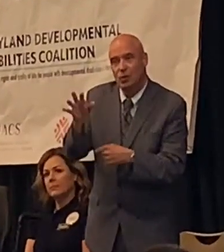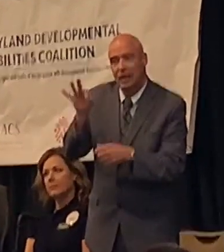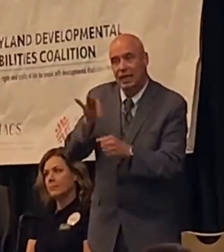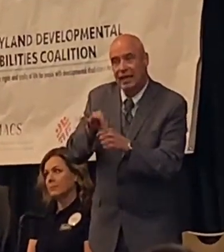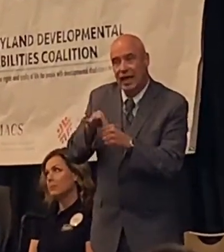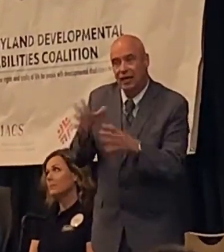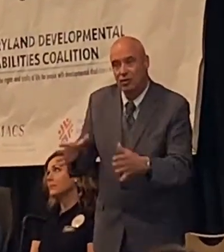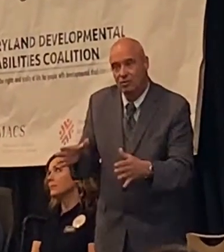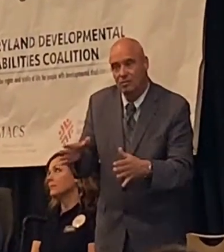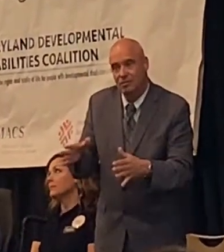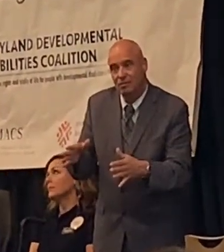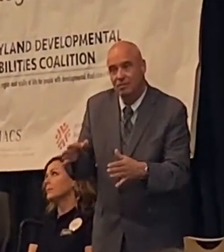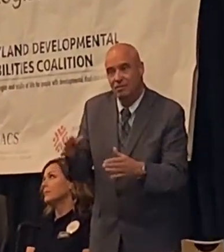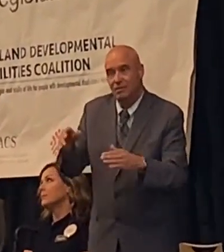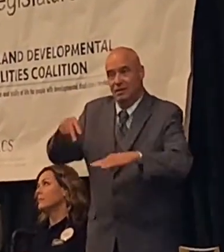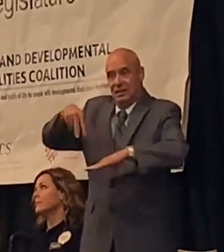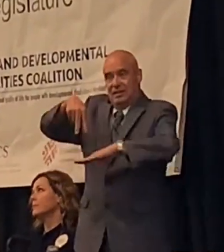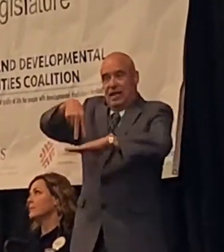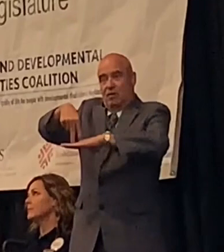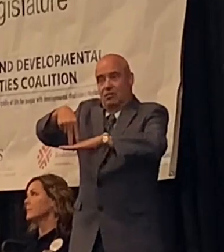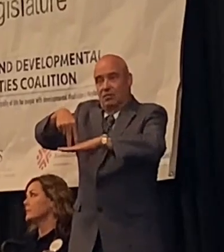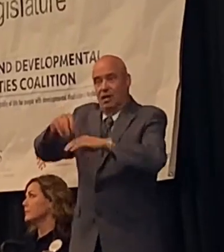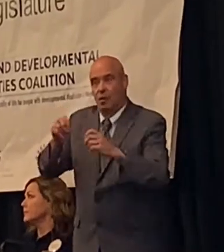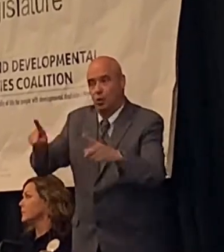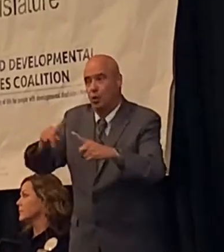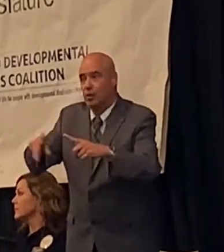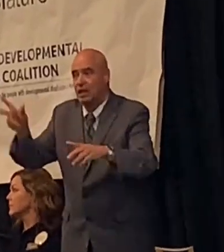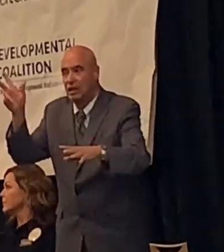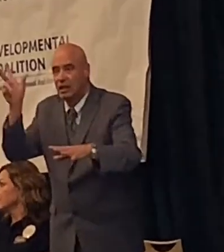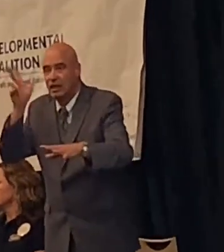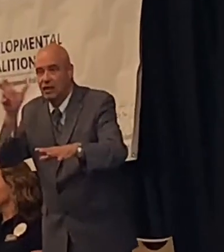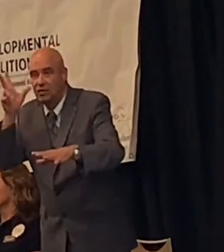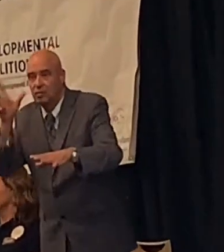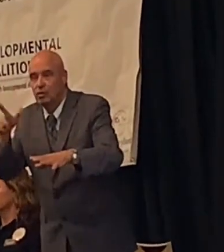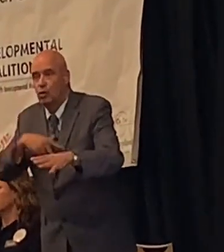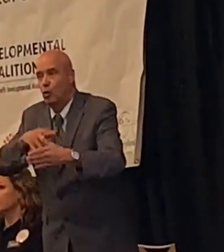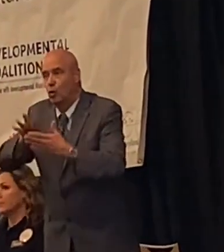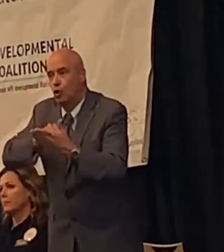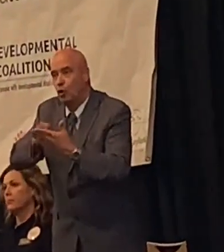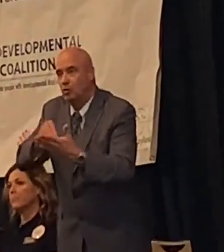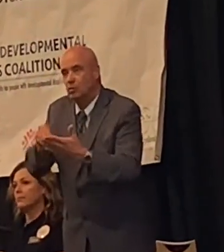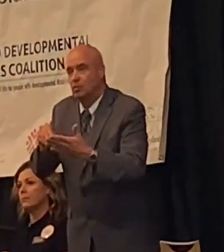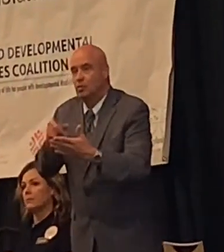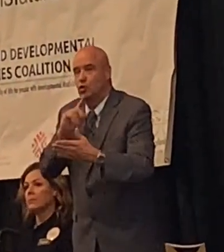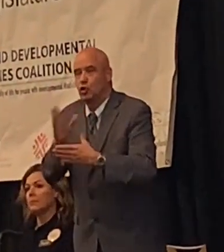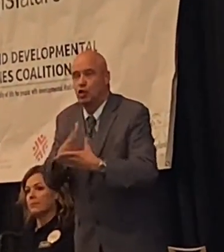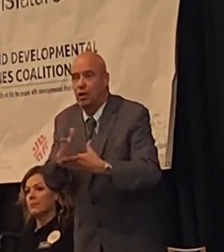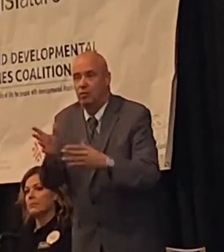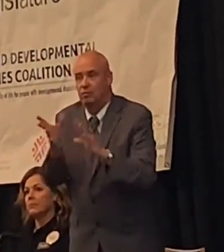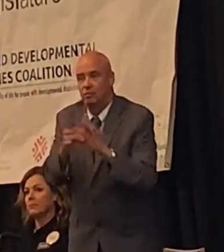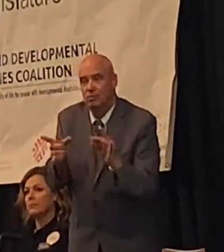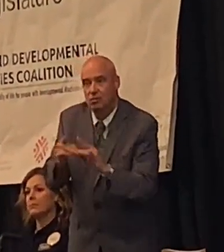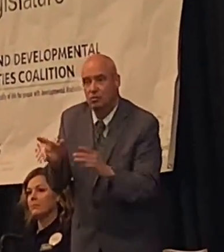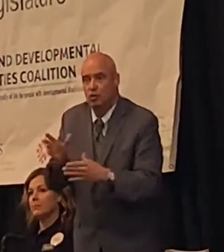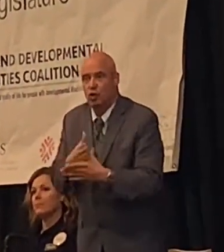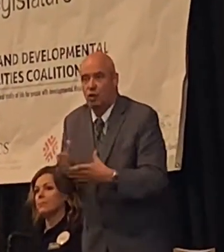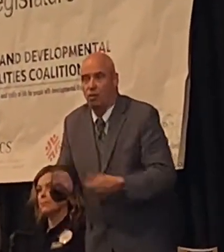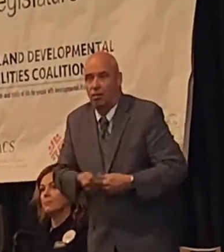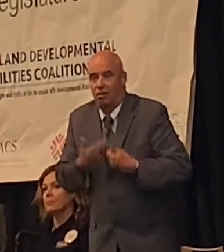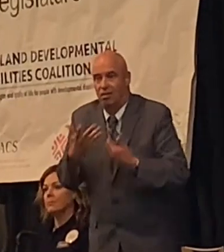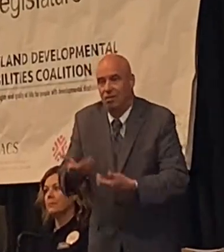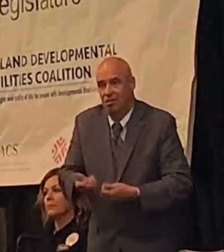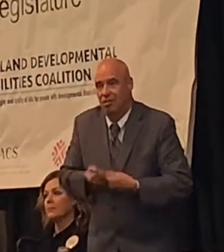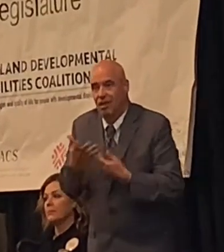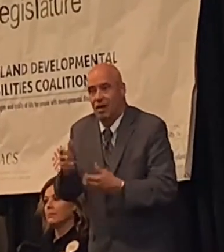the platform and the opportunity to listen and to learn and share When